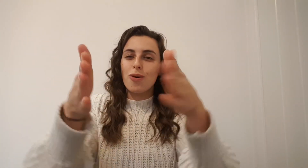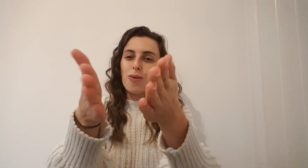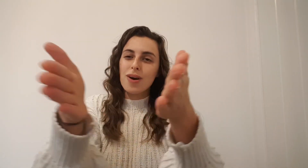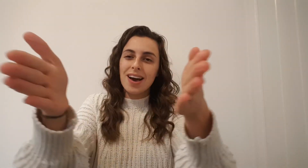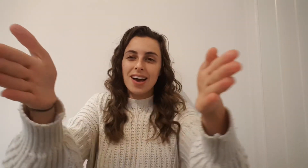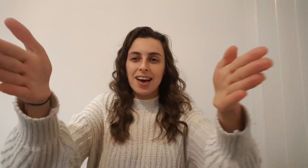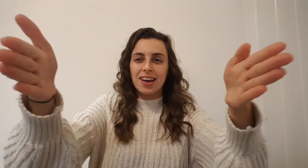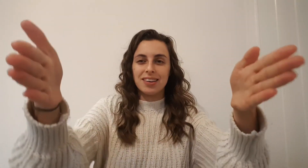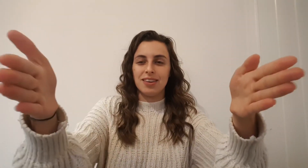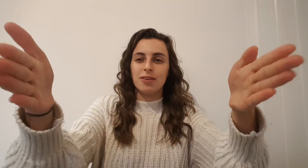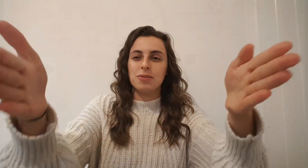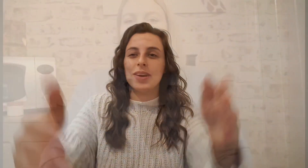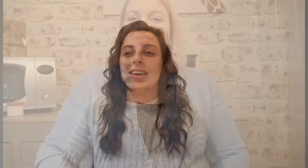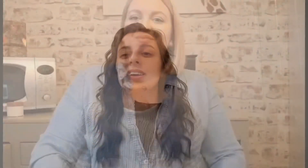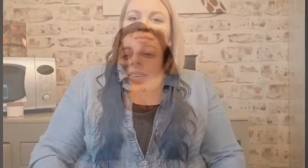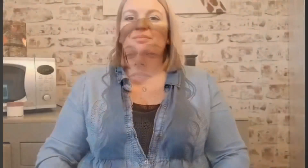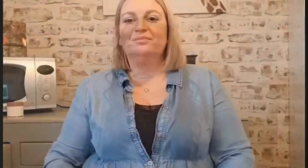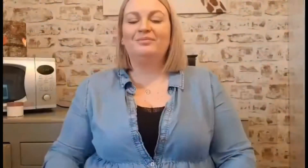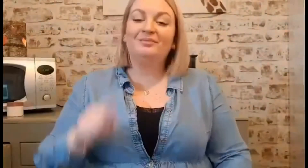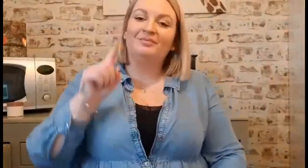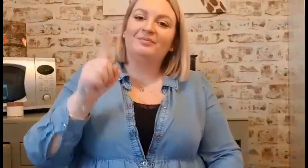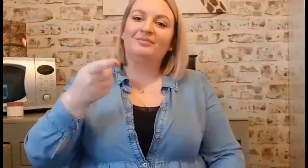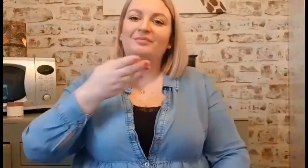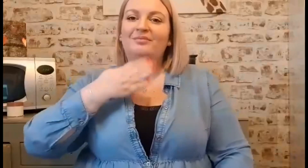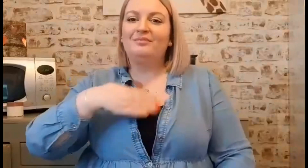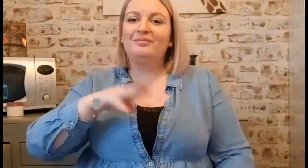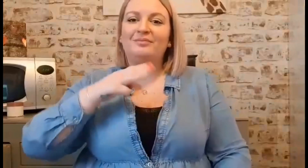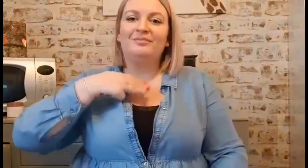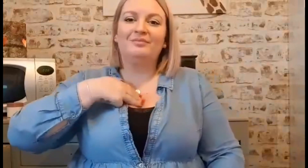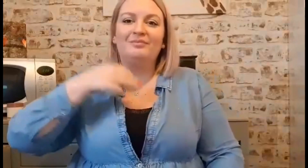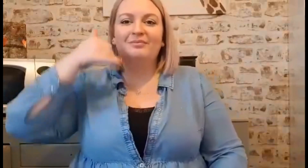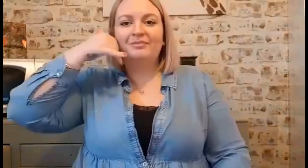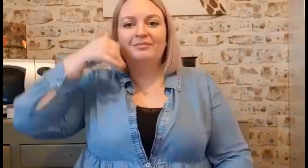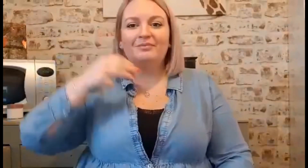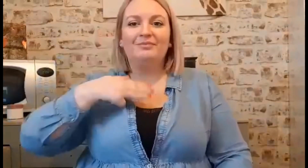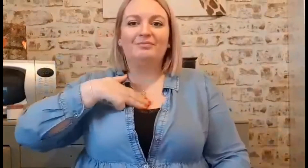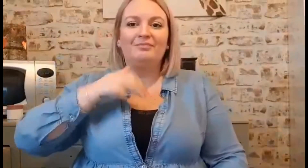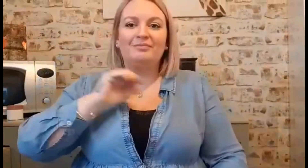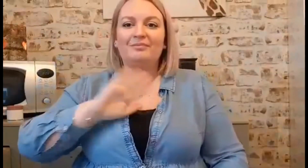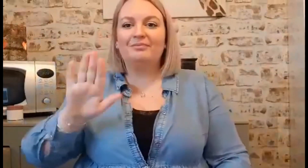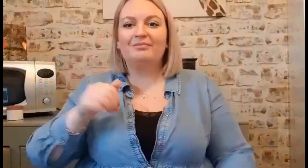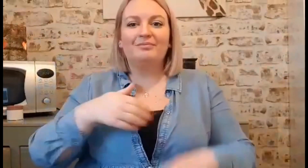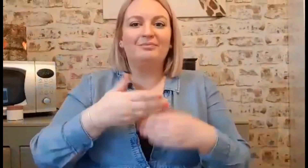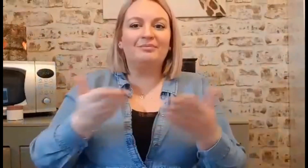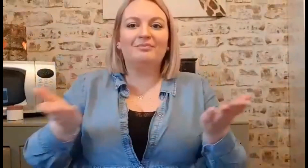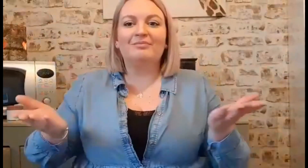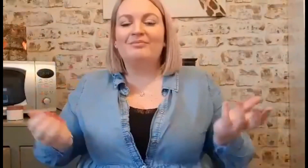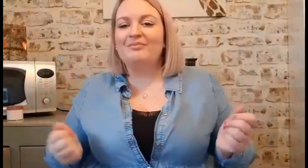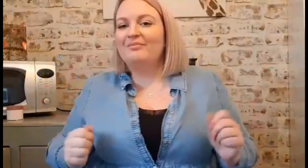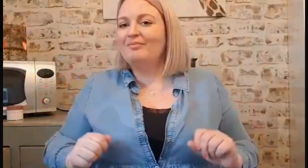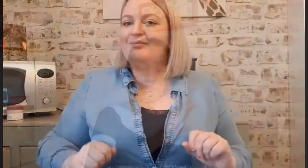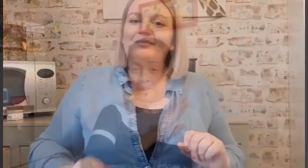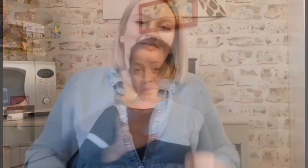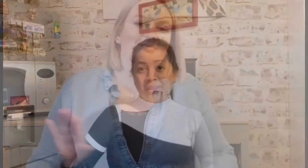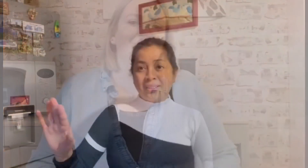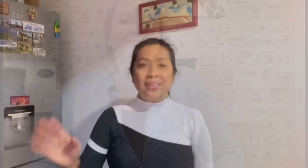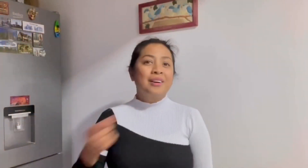wide enough baby If you need me, call me, no matter where you are, no matter